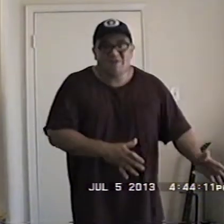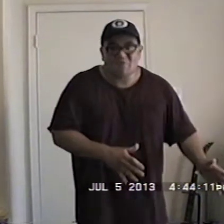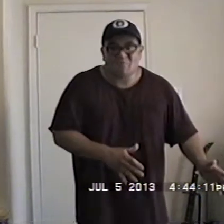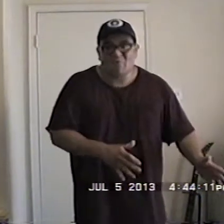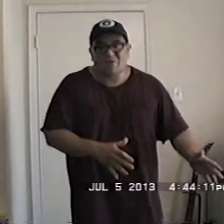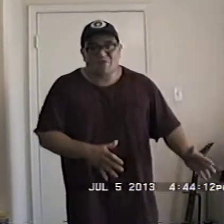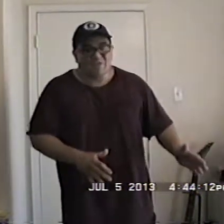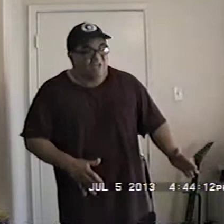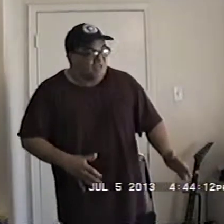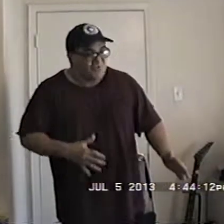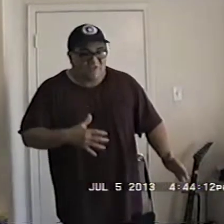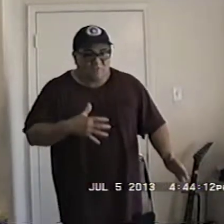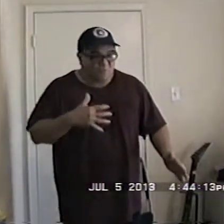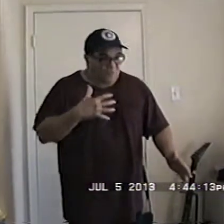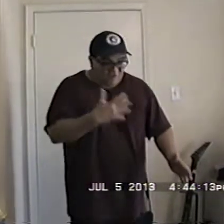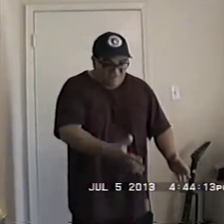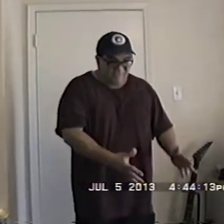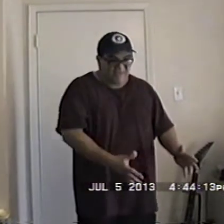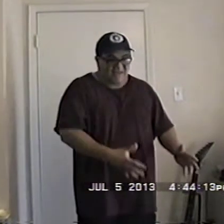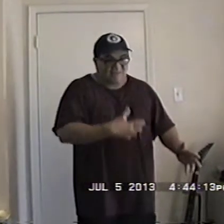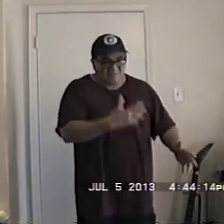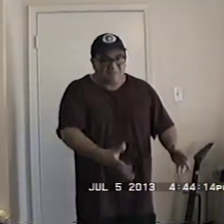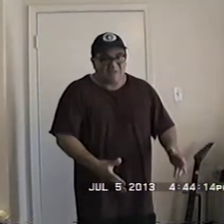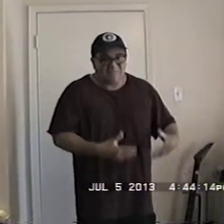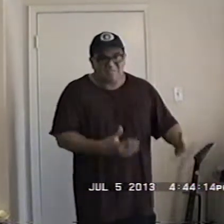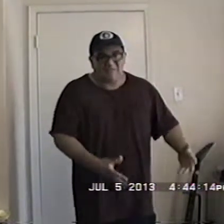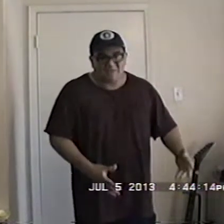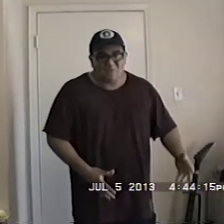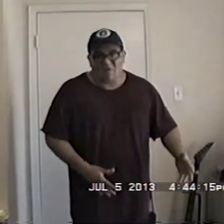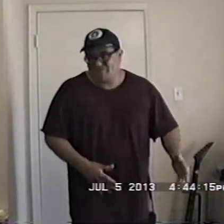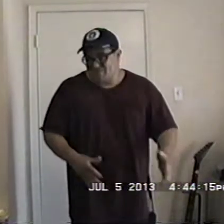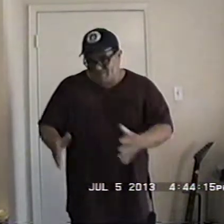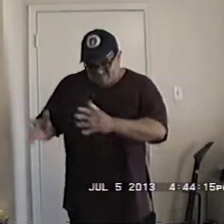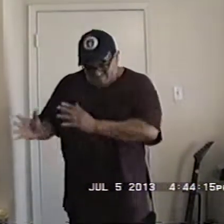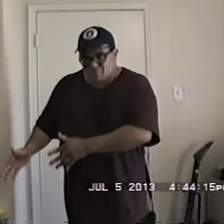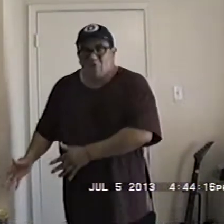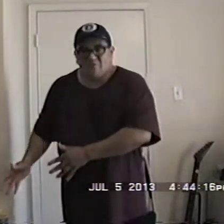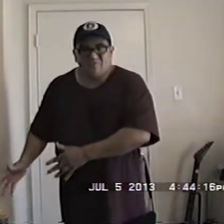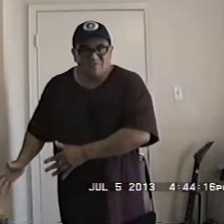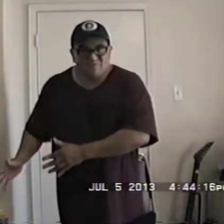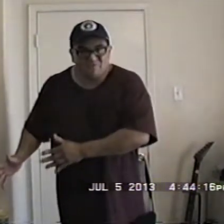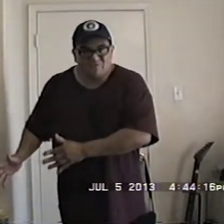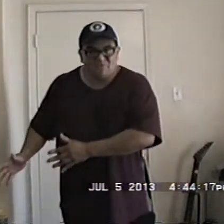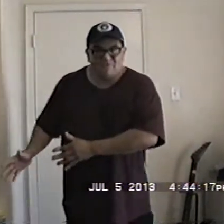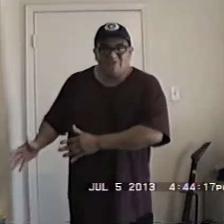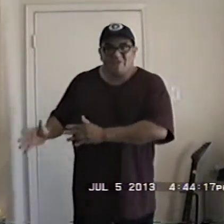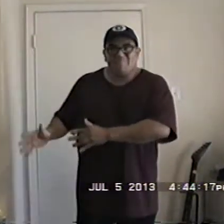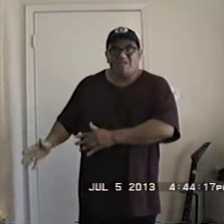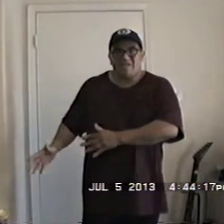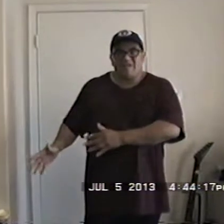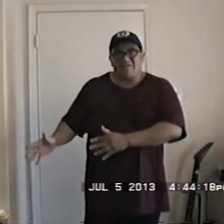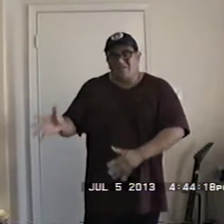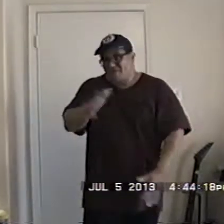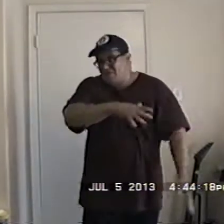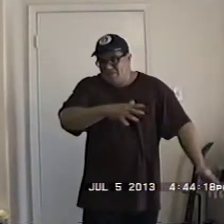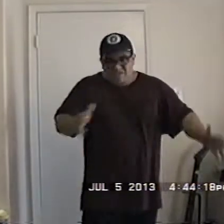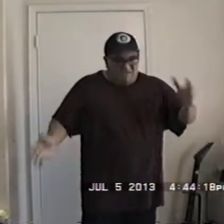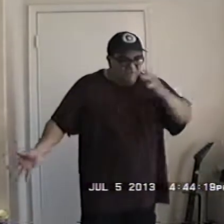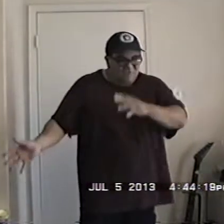big corporation you can work and learn and make money while you're going to school to get your MBA and and you